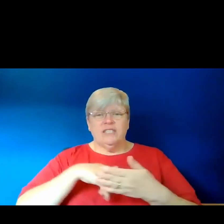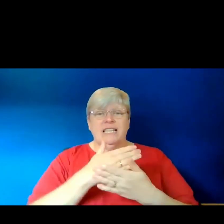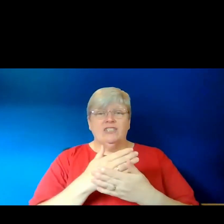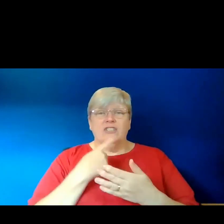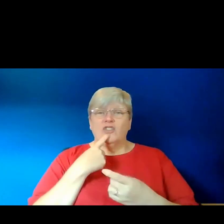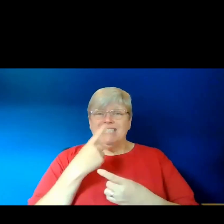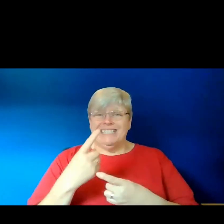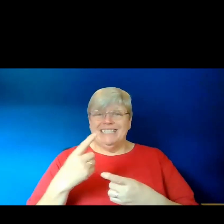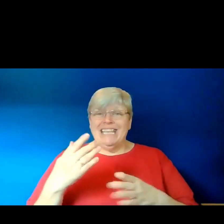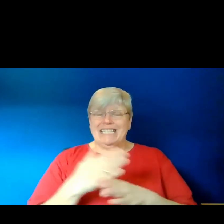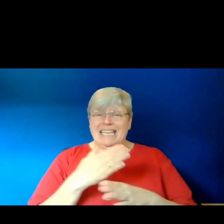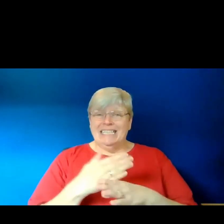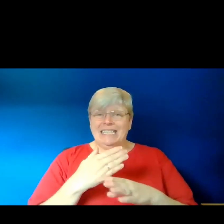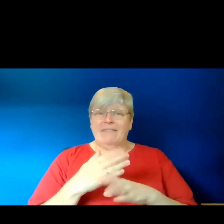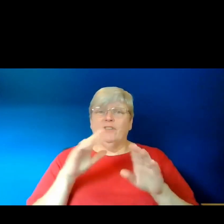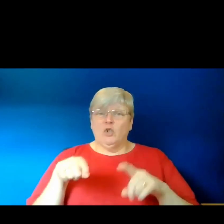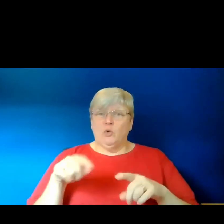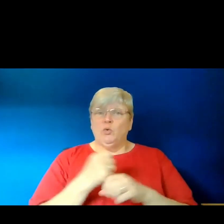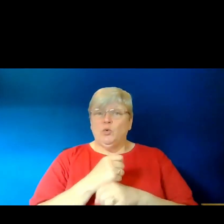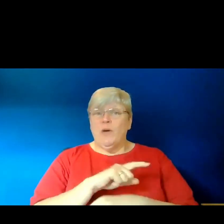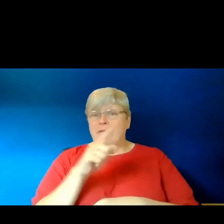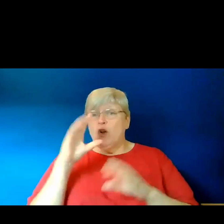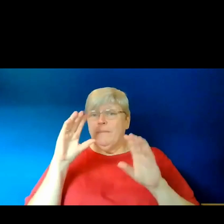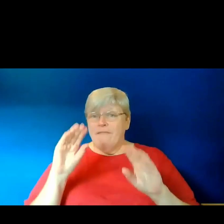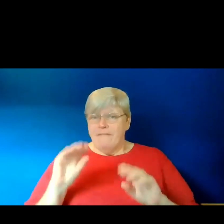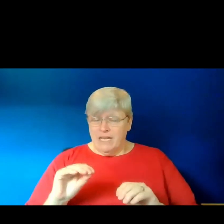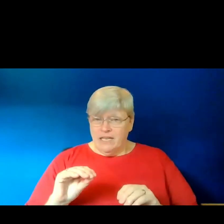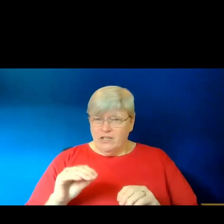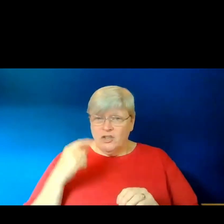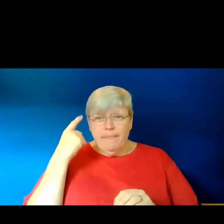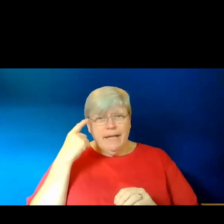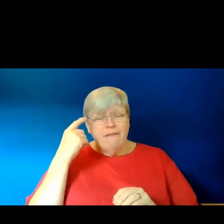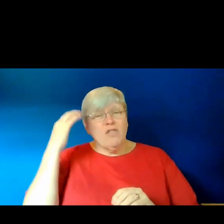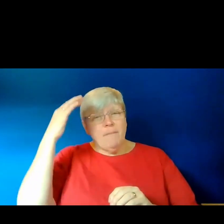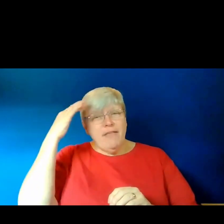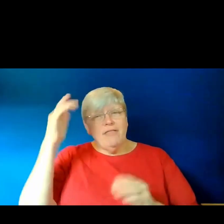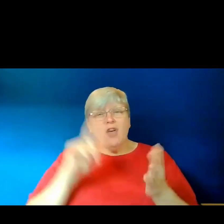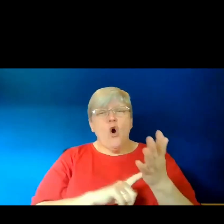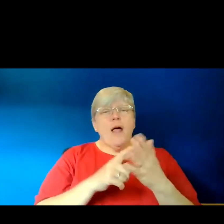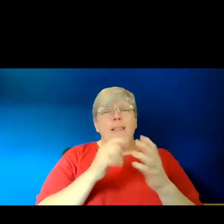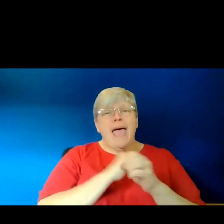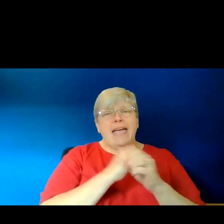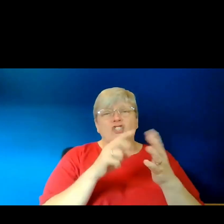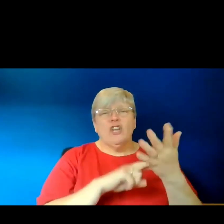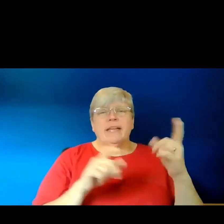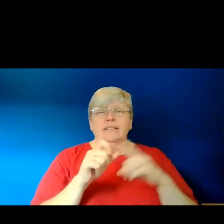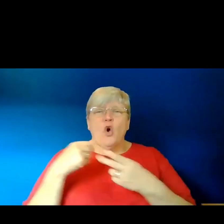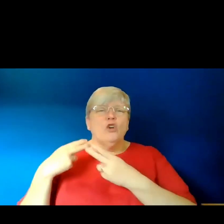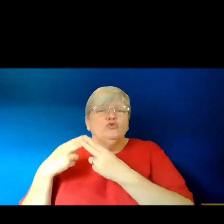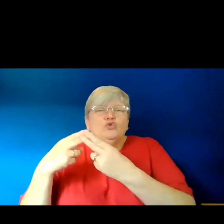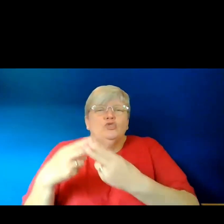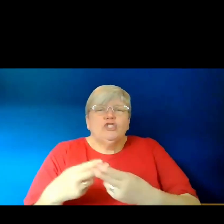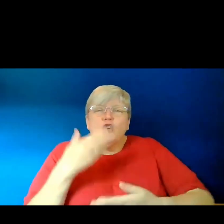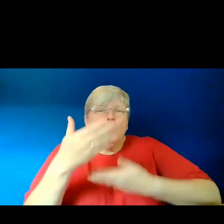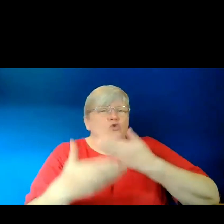for you to pursue after the talk. So think of a myth or a legend or a traditional story that you